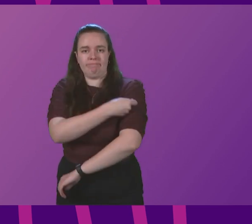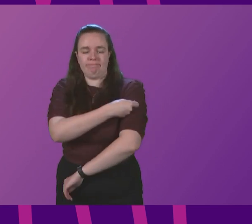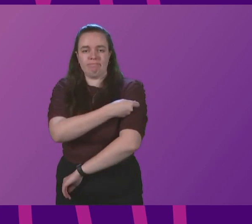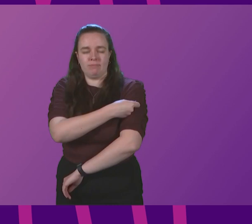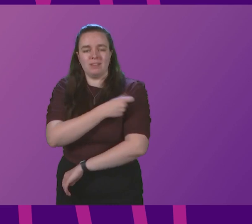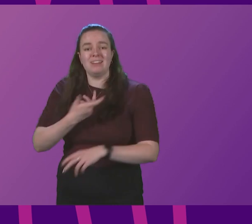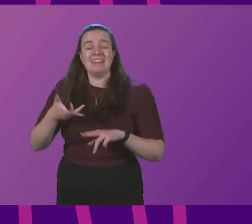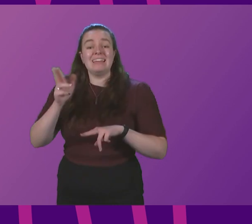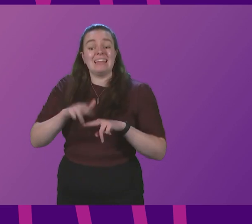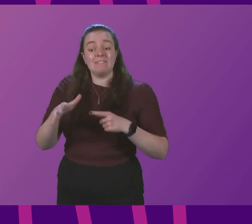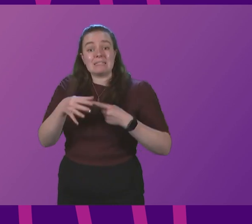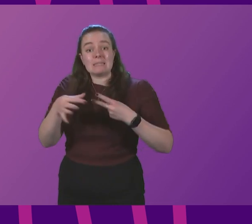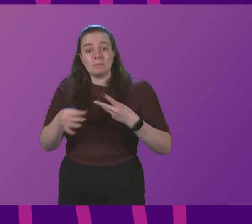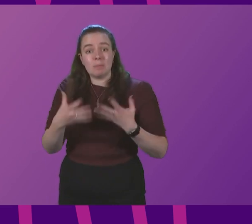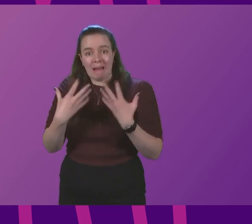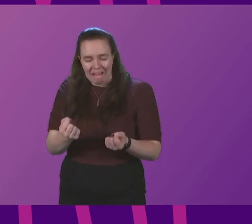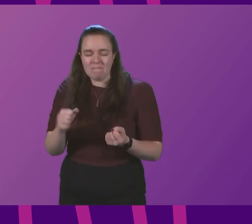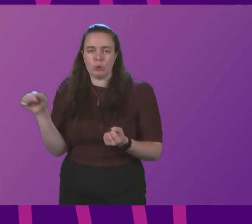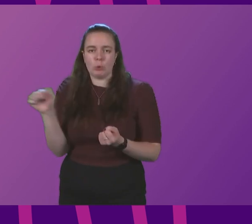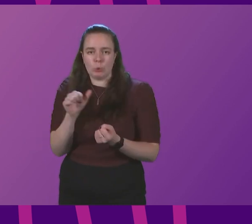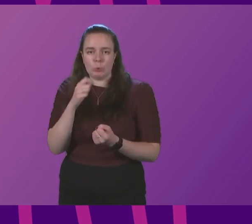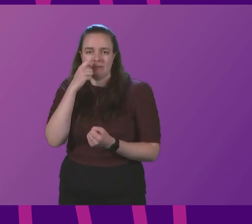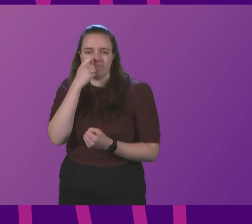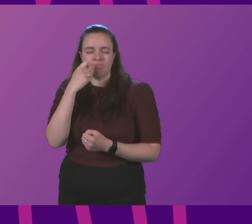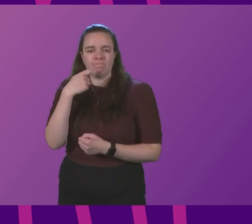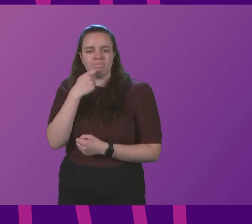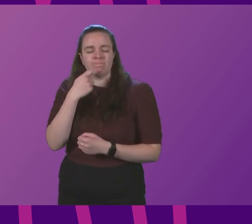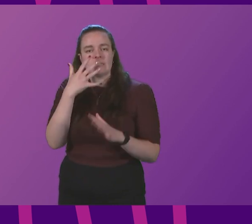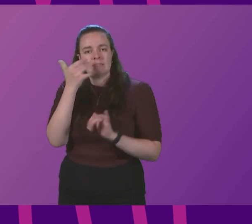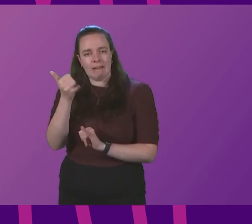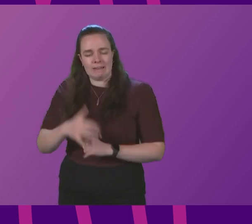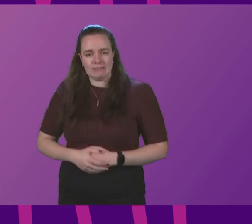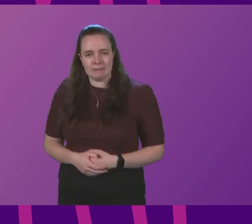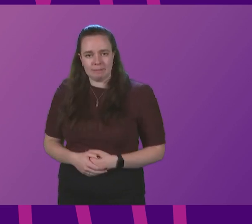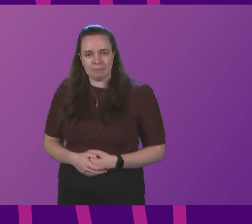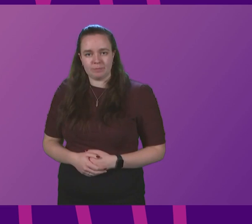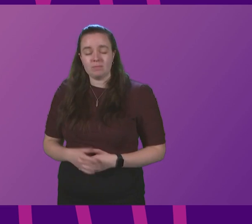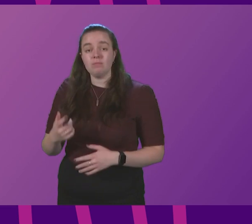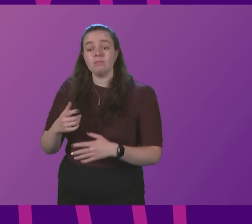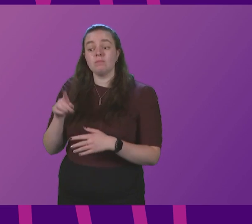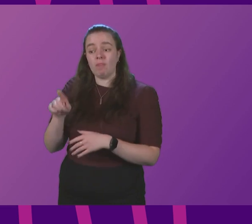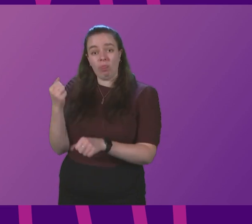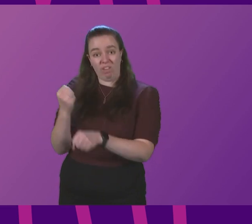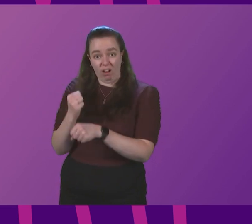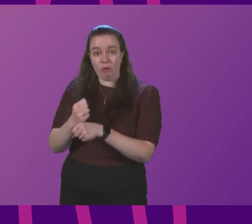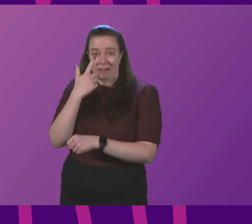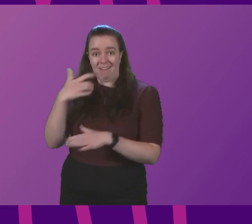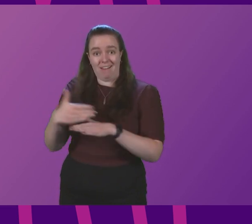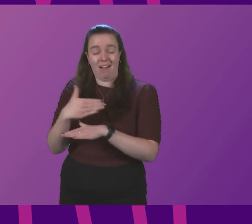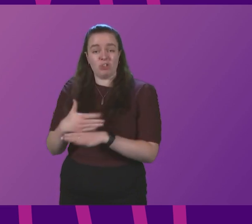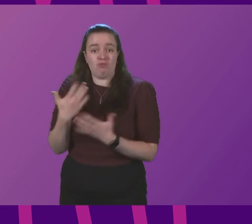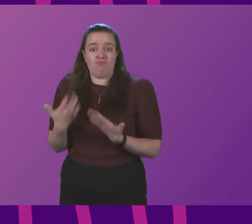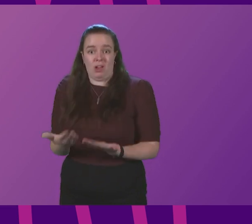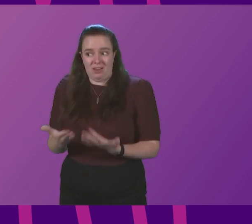and if they have symptoms to get a COVID test. And there are actions the government can take right now